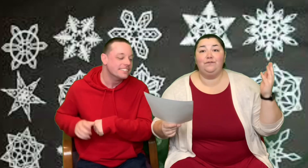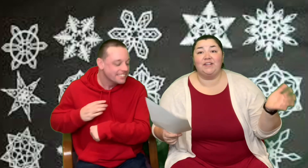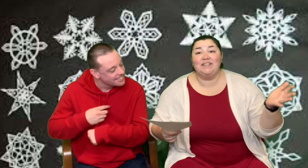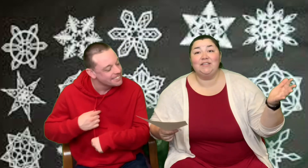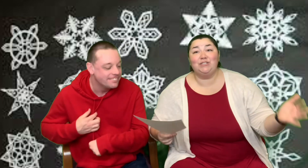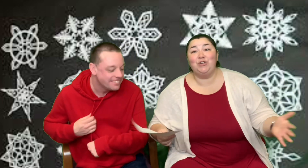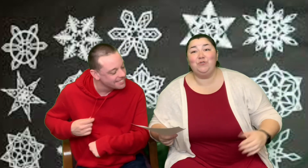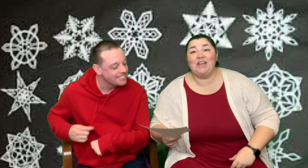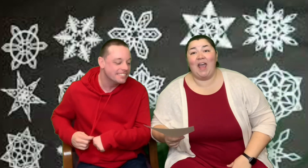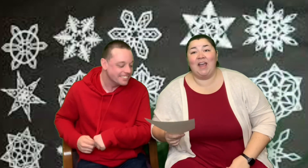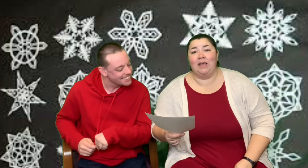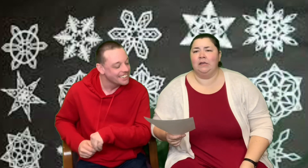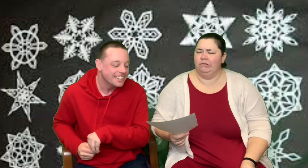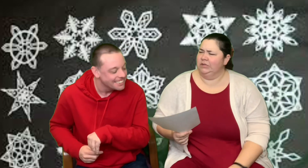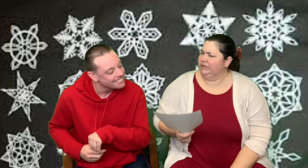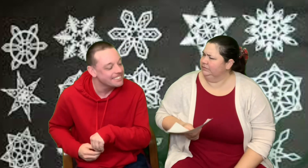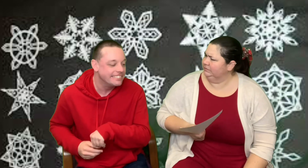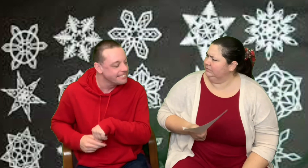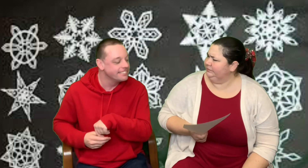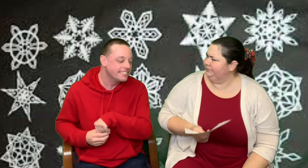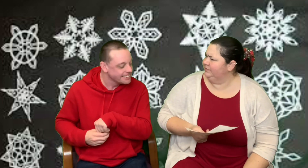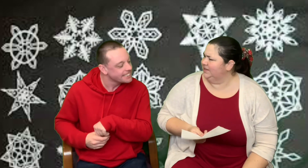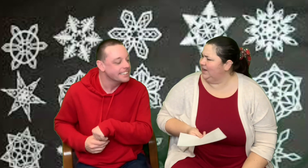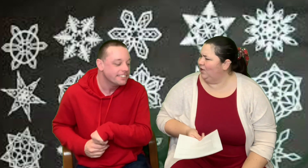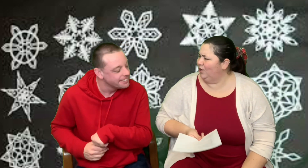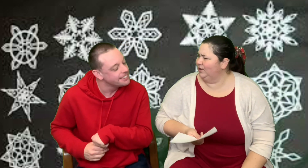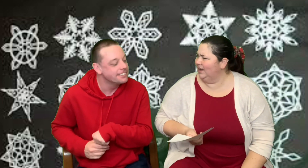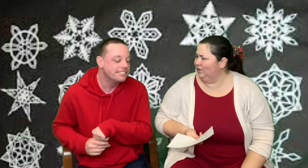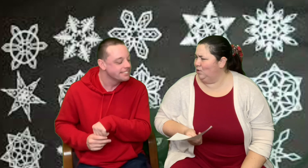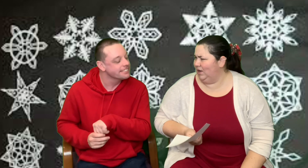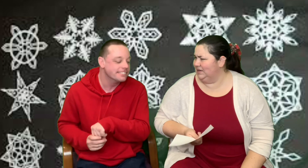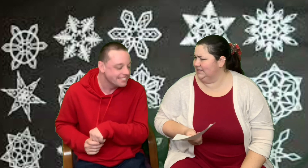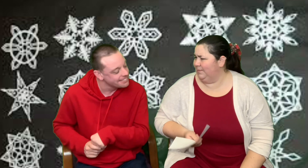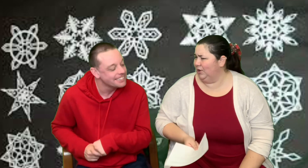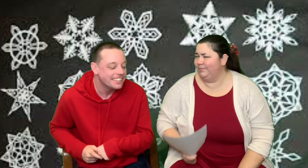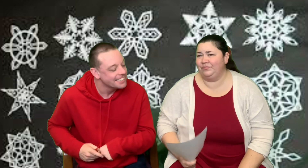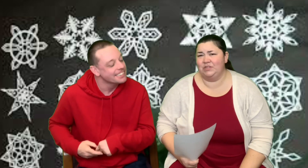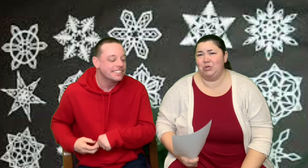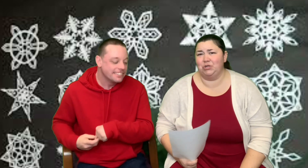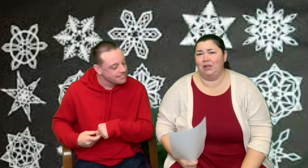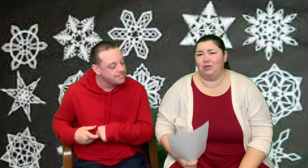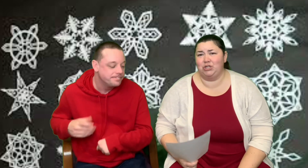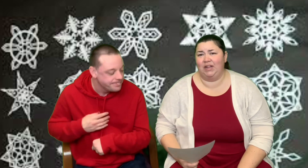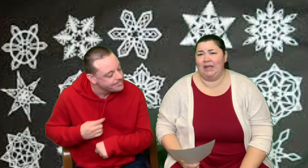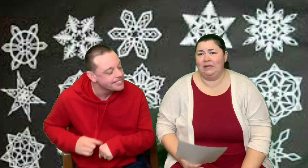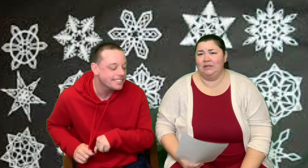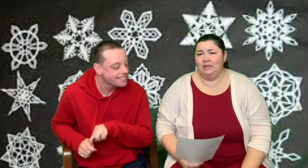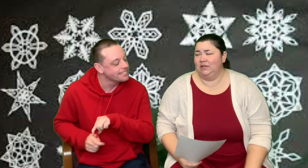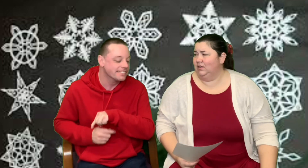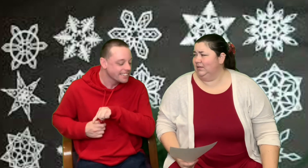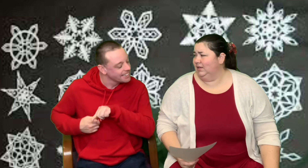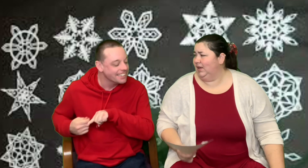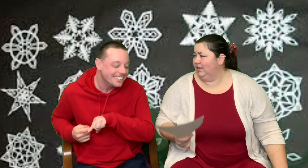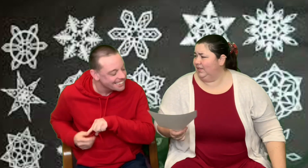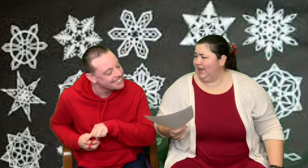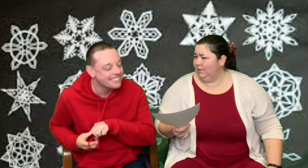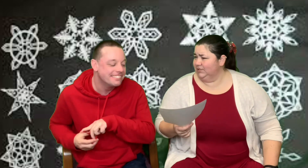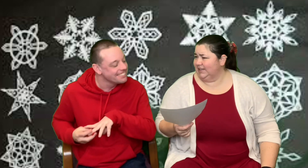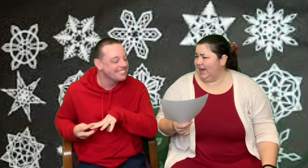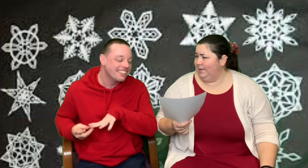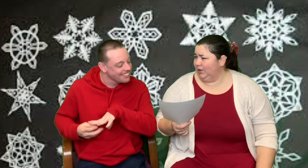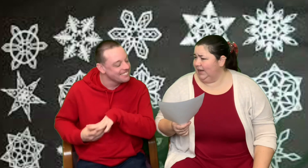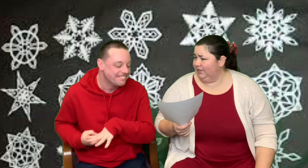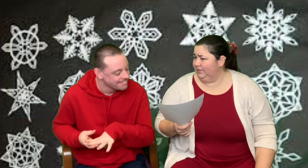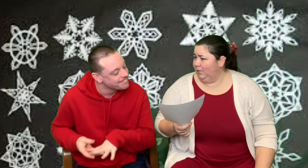National Visit the Zoo Day. Hmm. That's kind of hard in Illinois in December. It's usually a little chilly. My